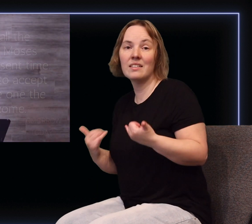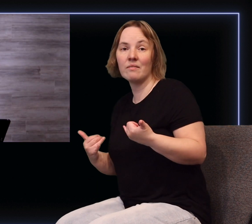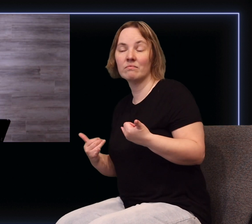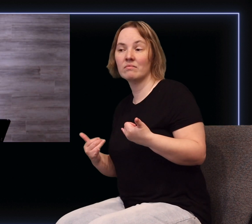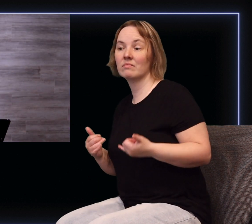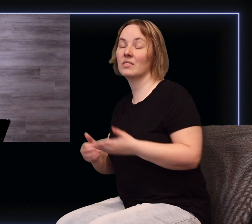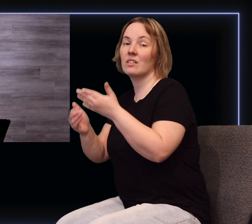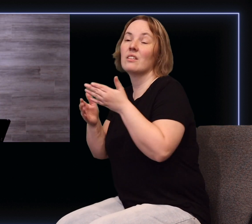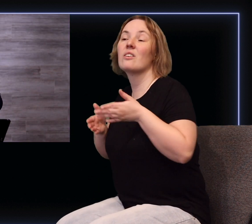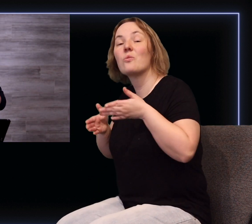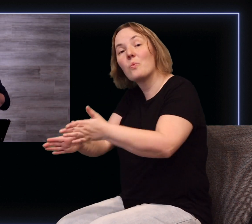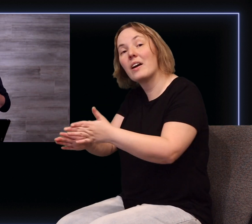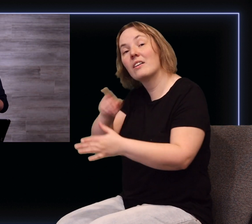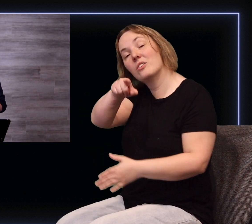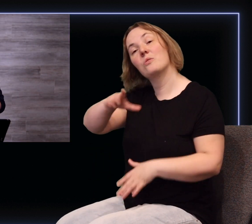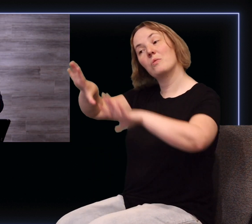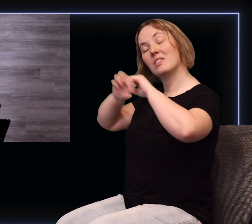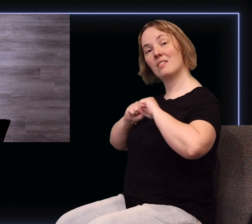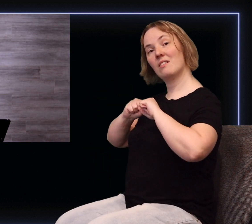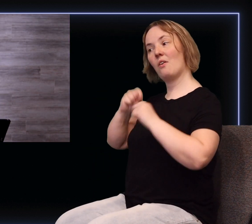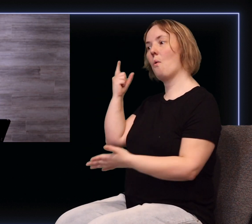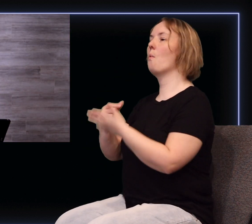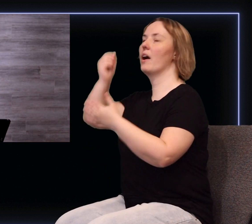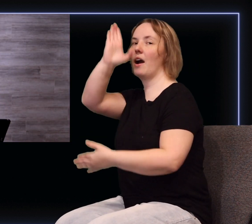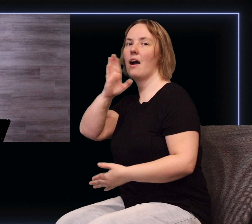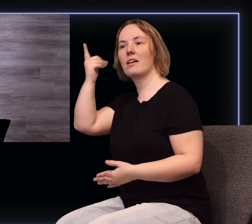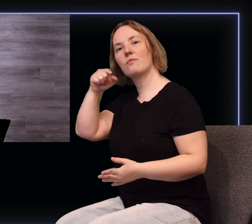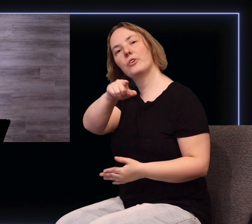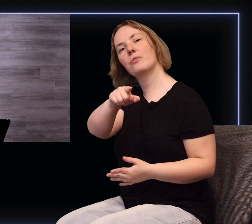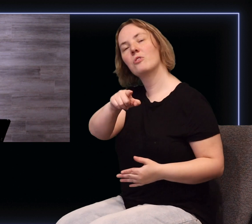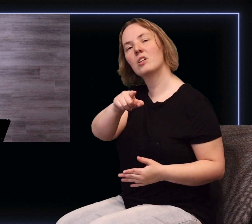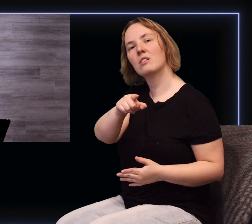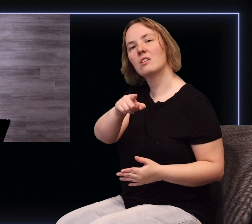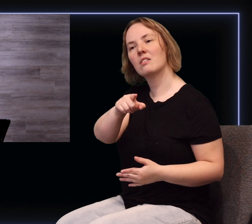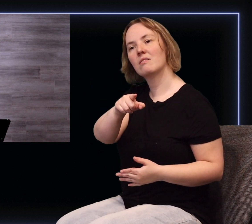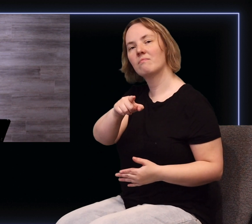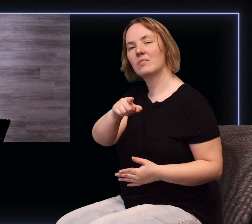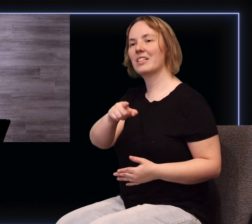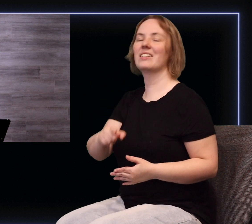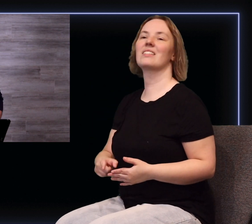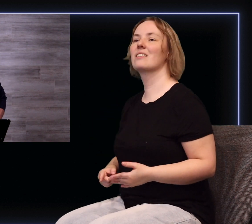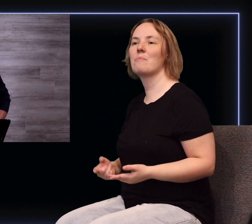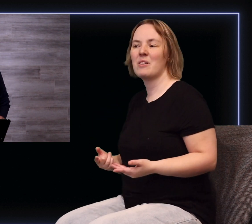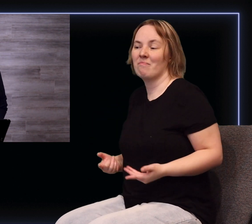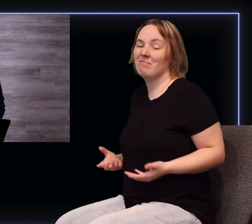Now, the way what He's saying is, the way that you receive what God has for you is by being to